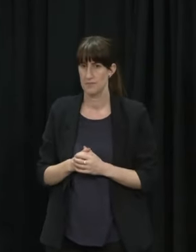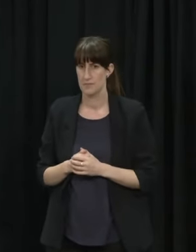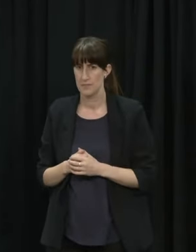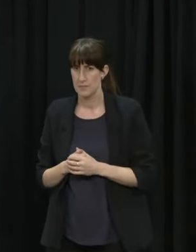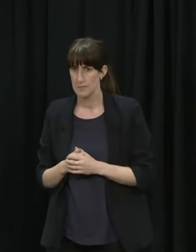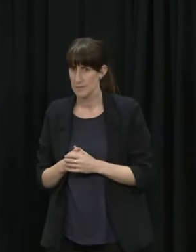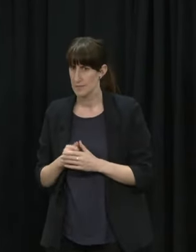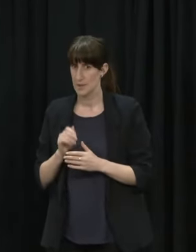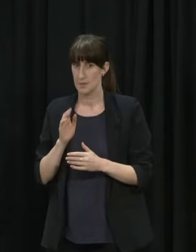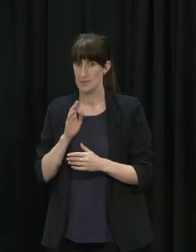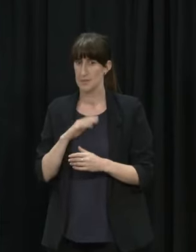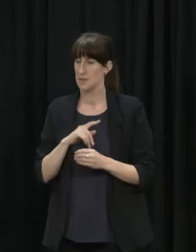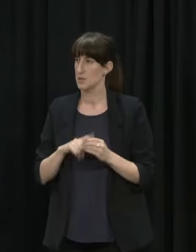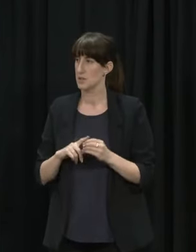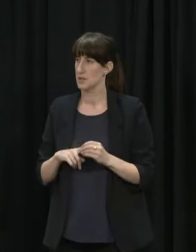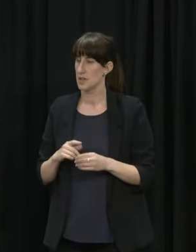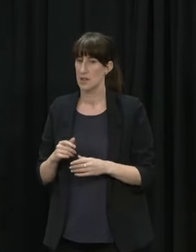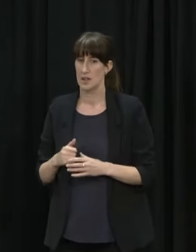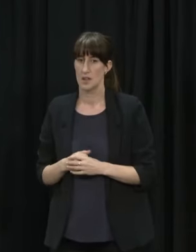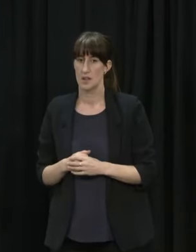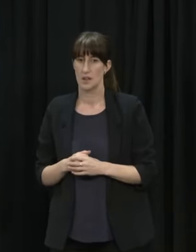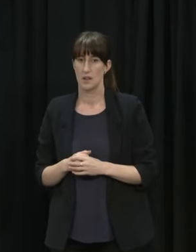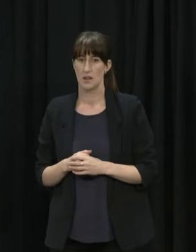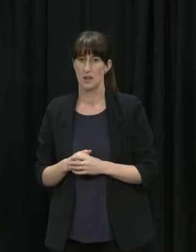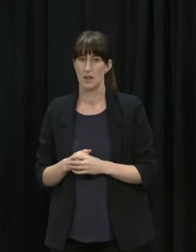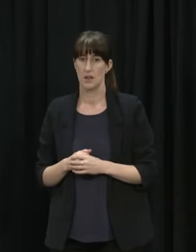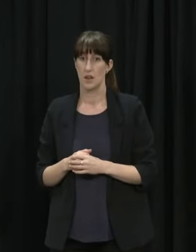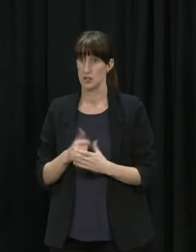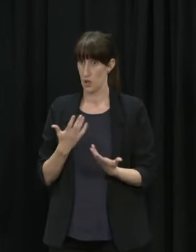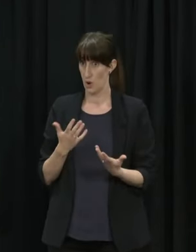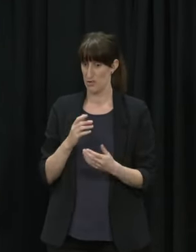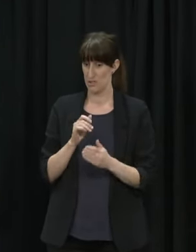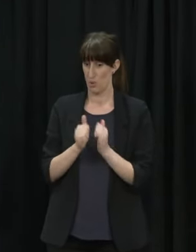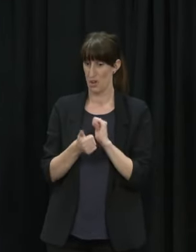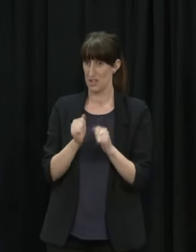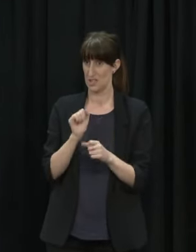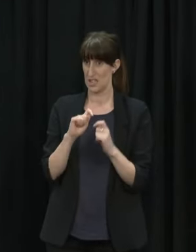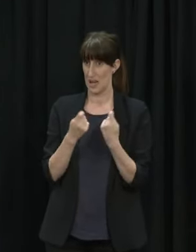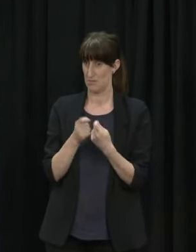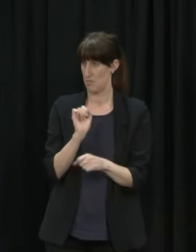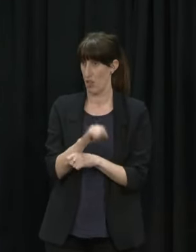Look I wouldn't I wouldn't rule it out but I'm also not ruling it in at this point either